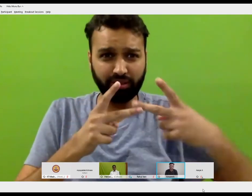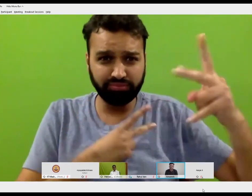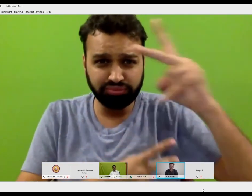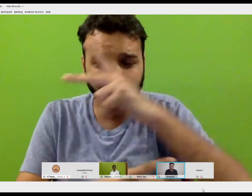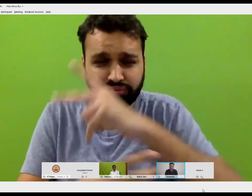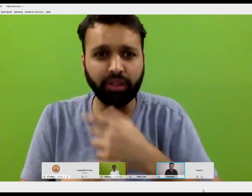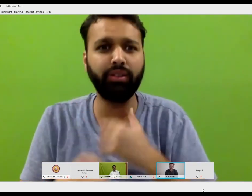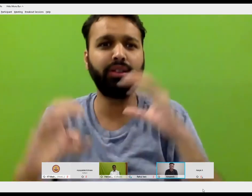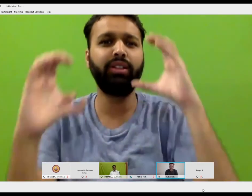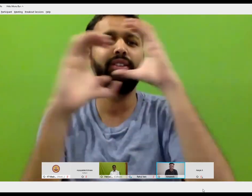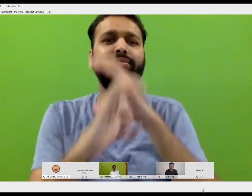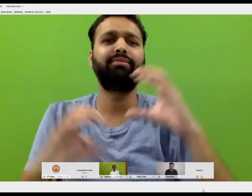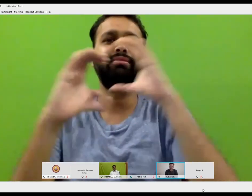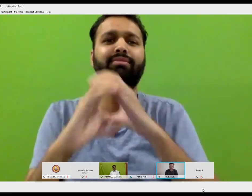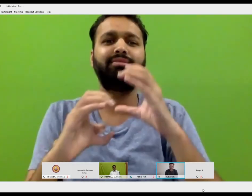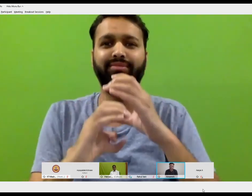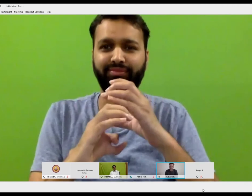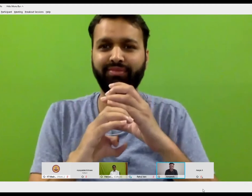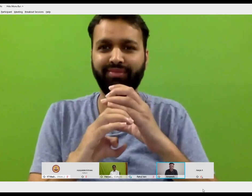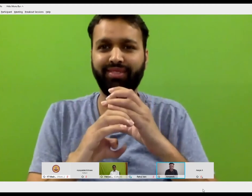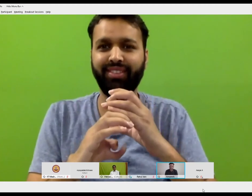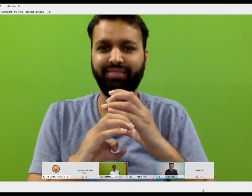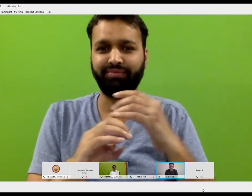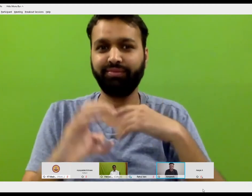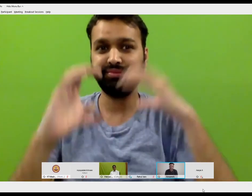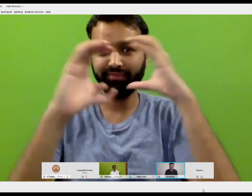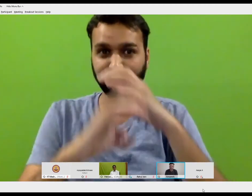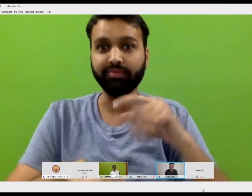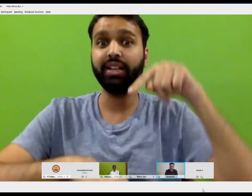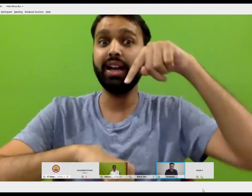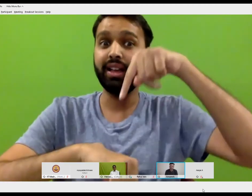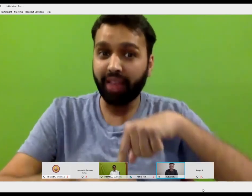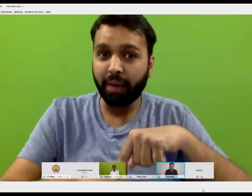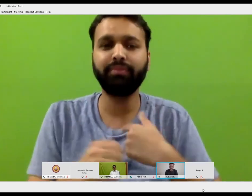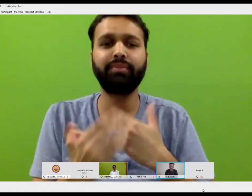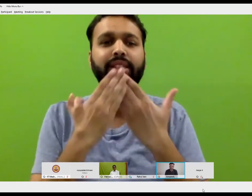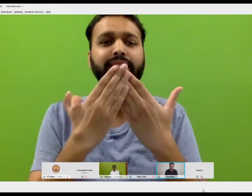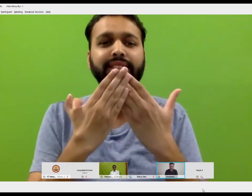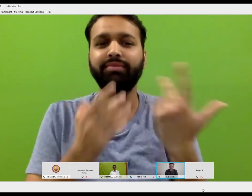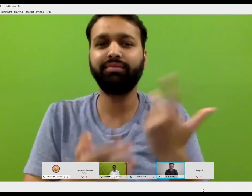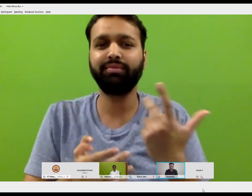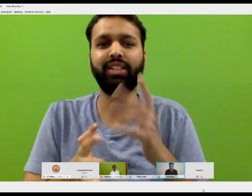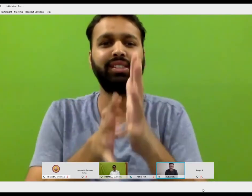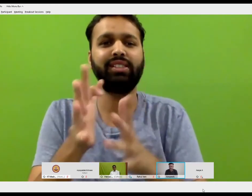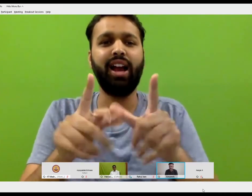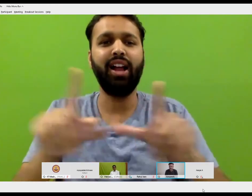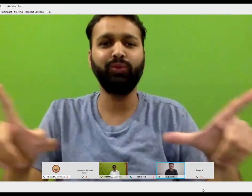the signs in India, sign language used in India were different in different places, or whether it was the same.